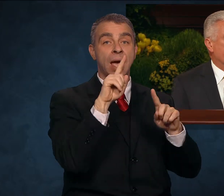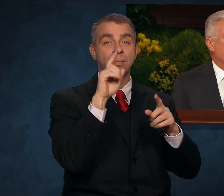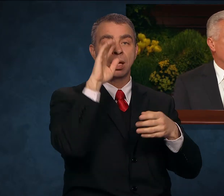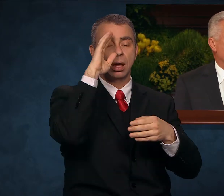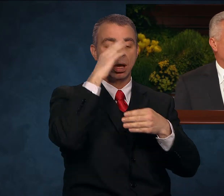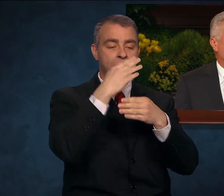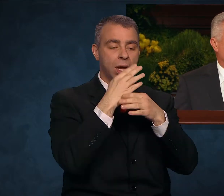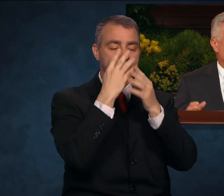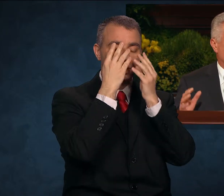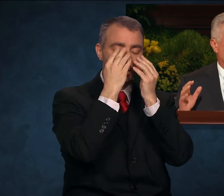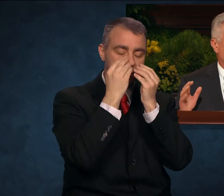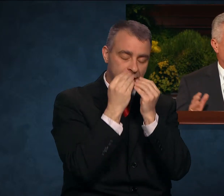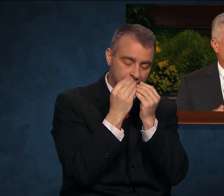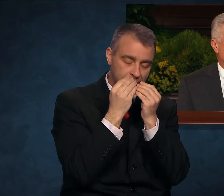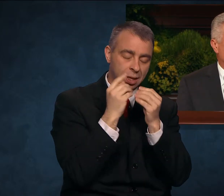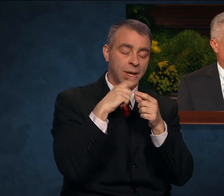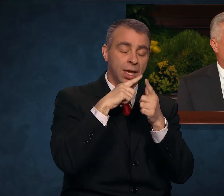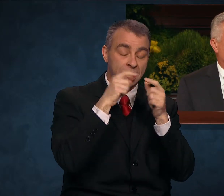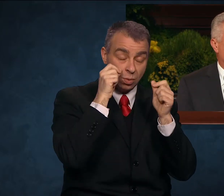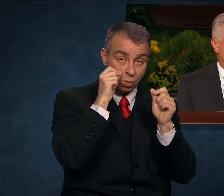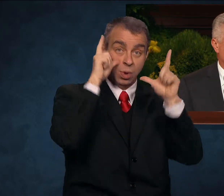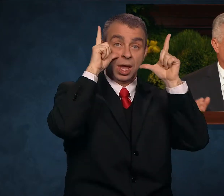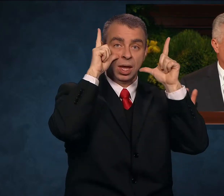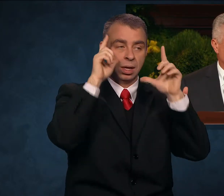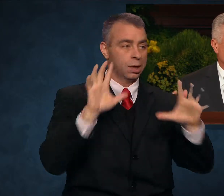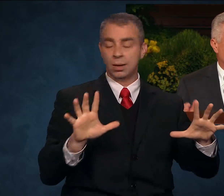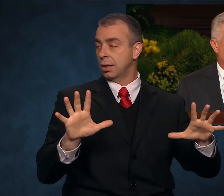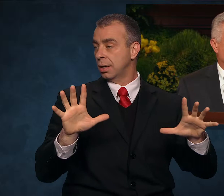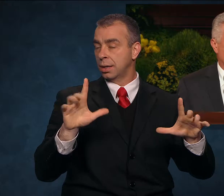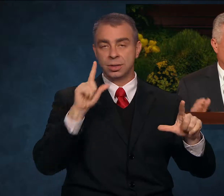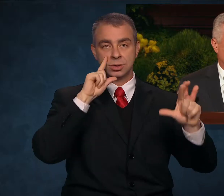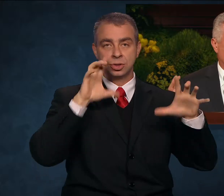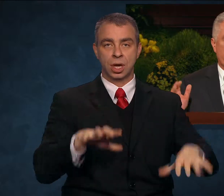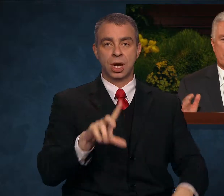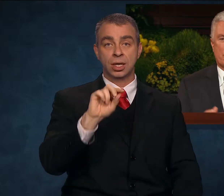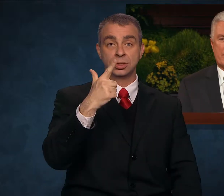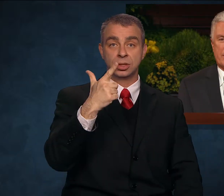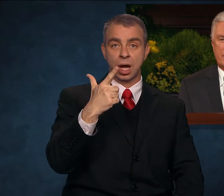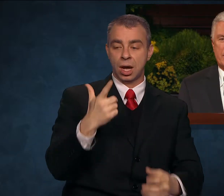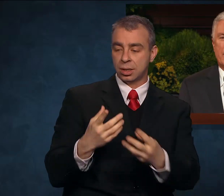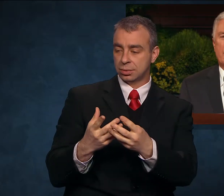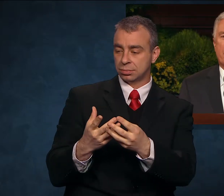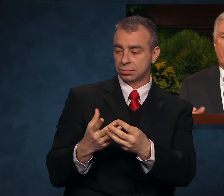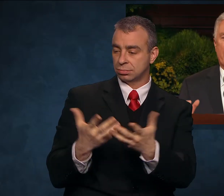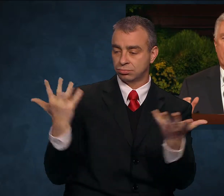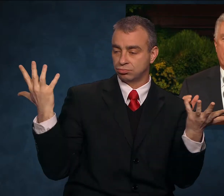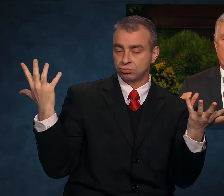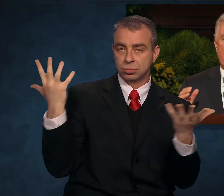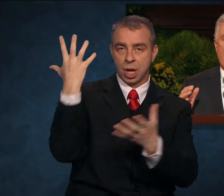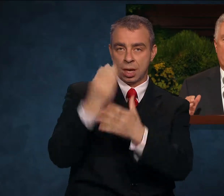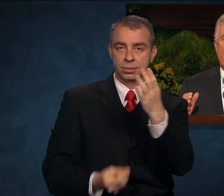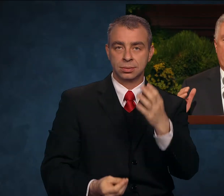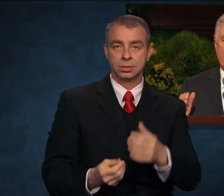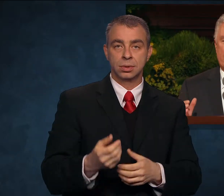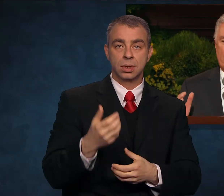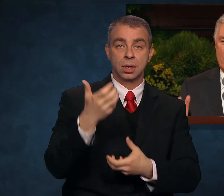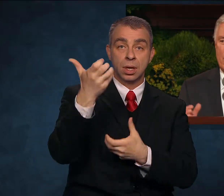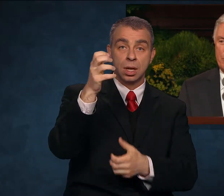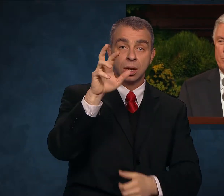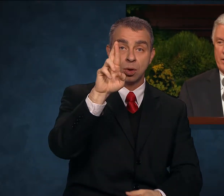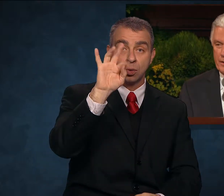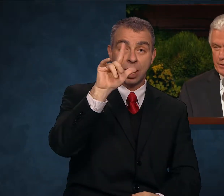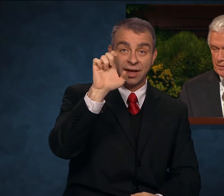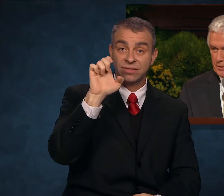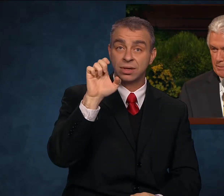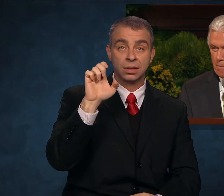his eyes again, he is surprised to find that his dog is gone, his rival has rusted, and he now has a